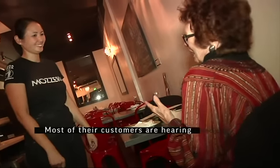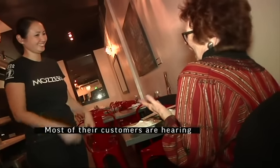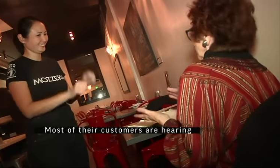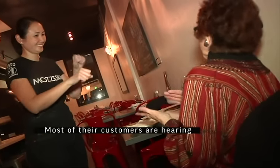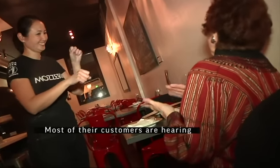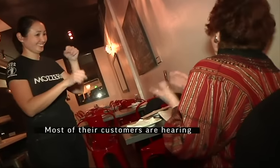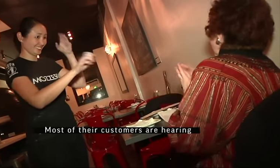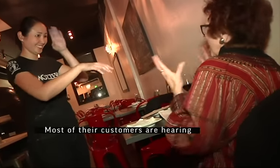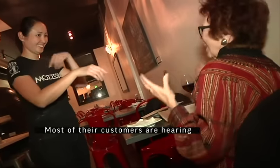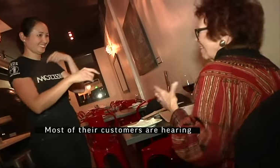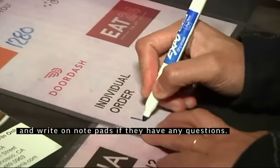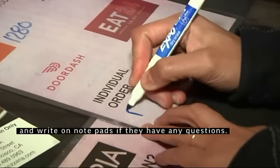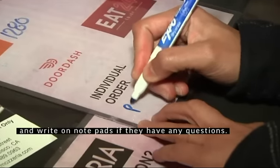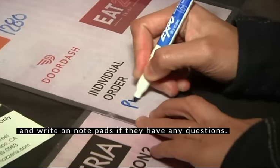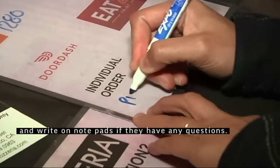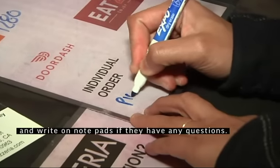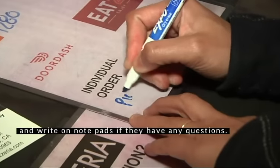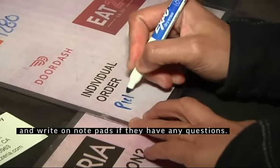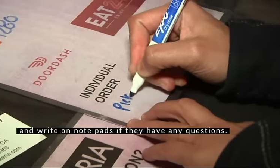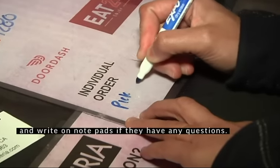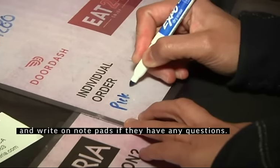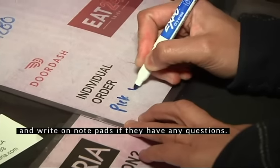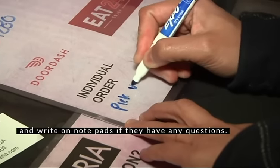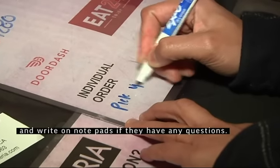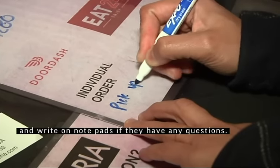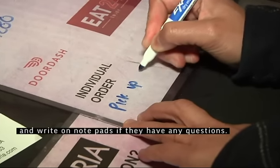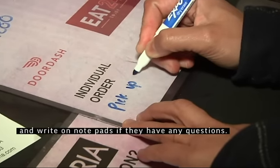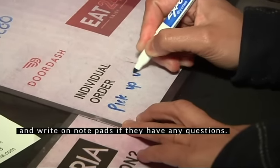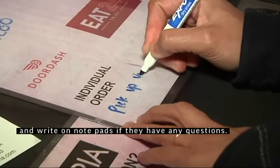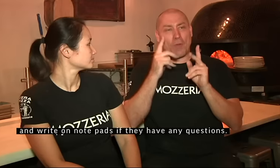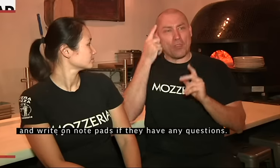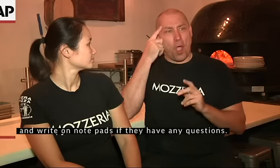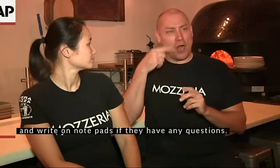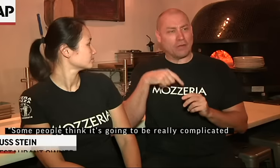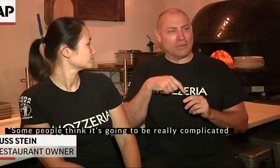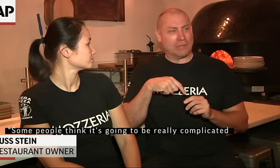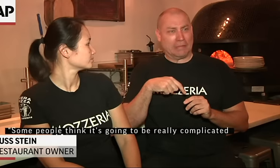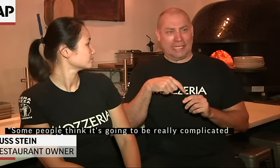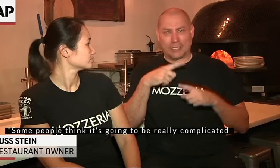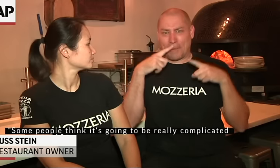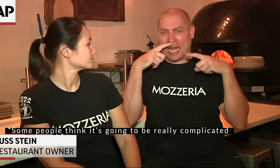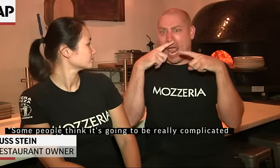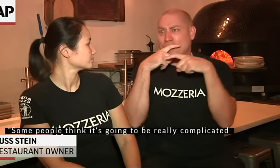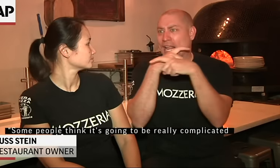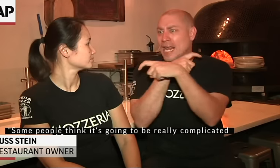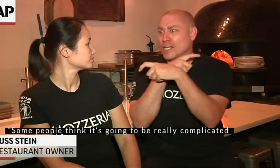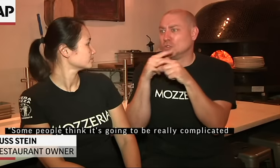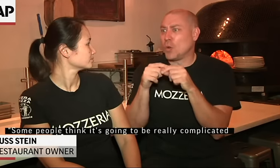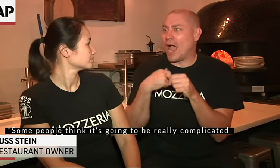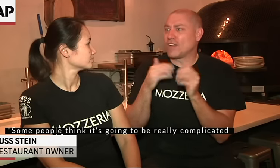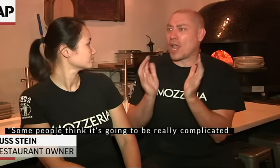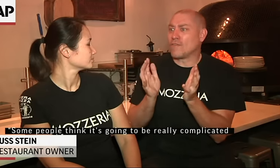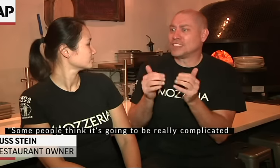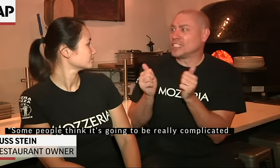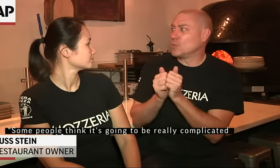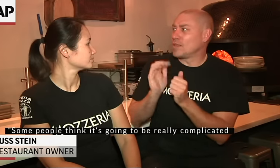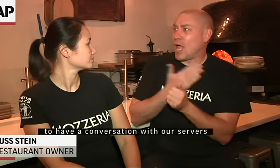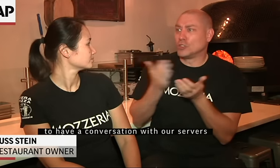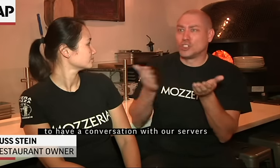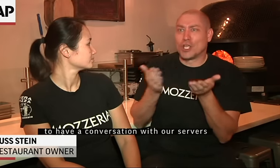are hearing and write on notepads if they have any questions. Some people think that it's going to be really complicated to have a conversation